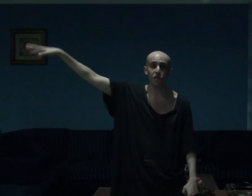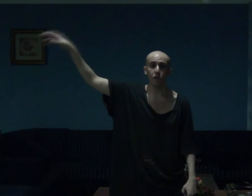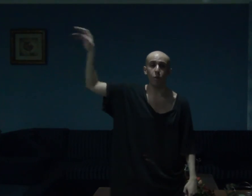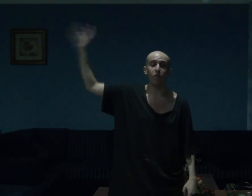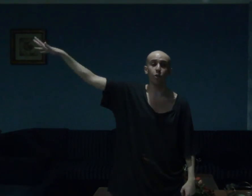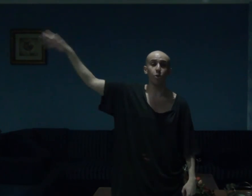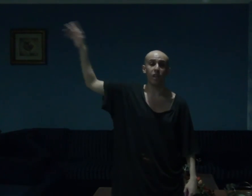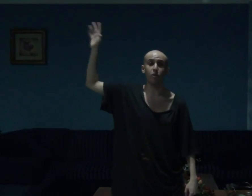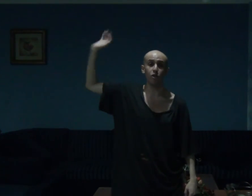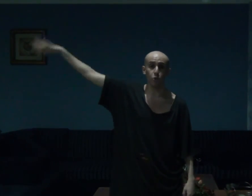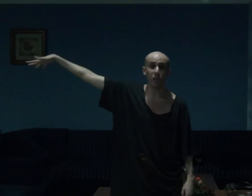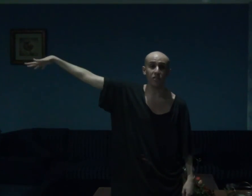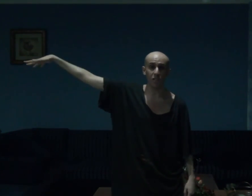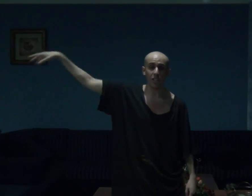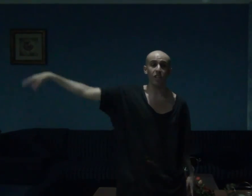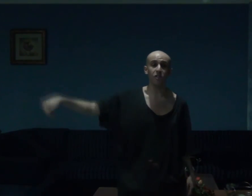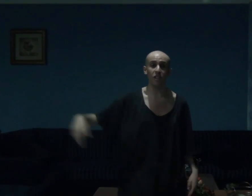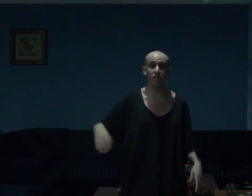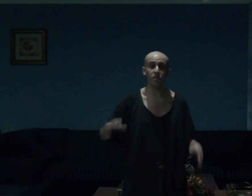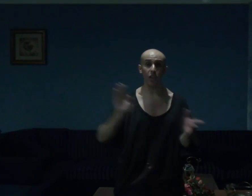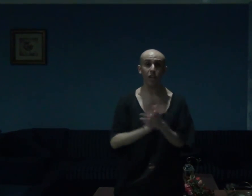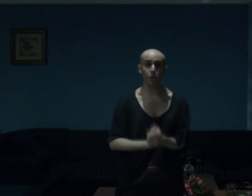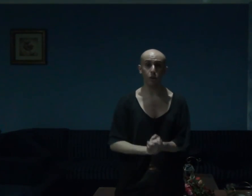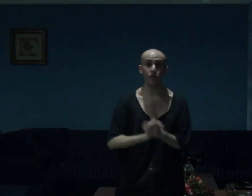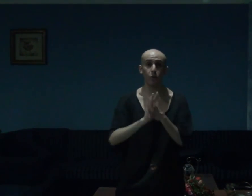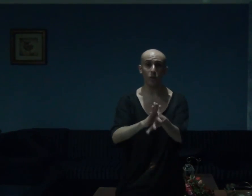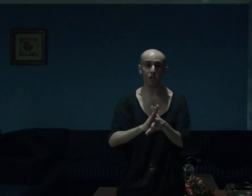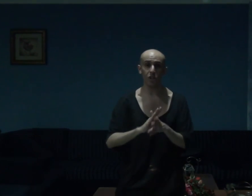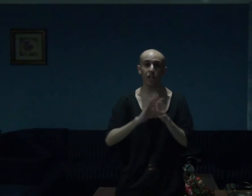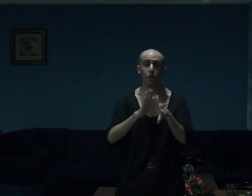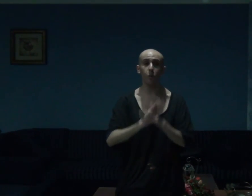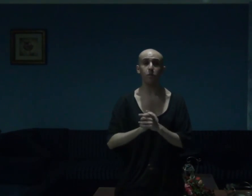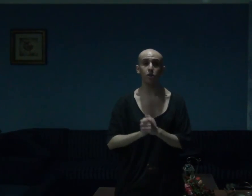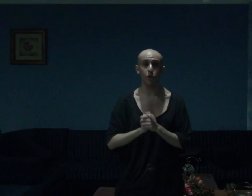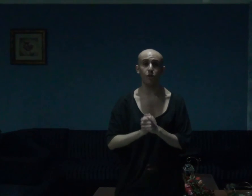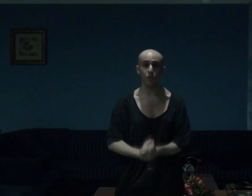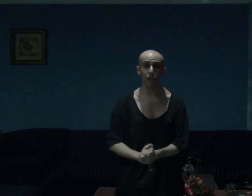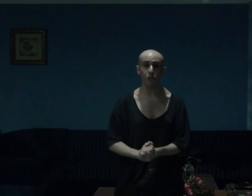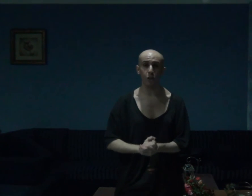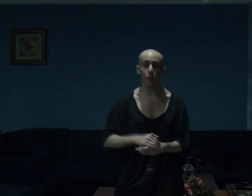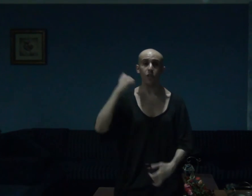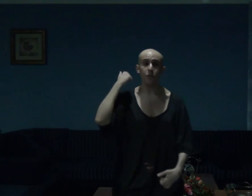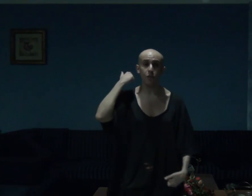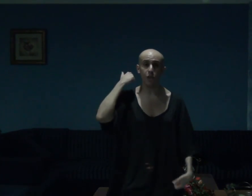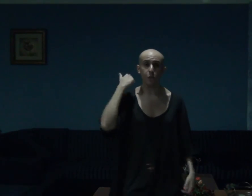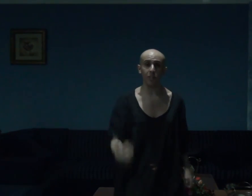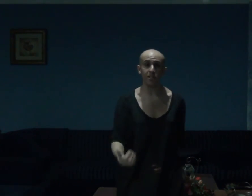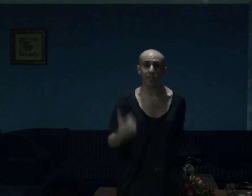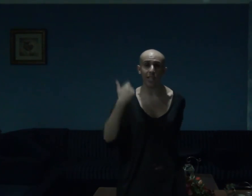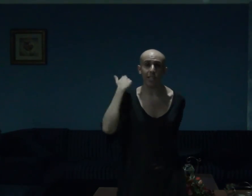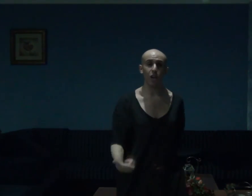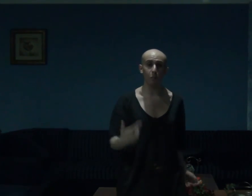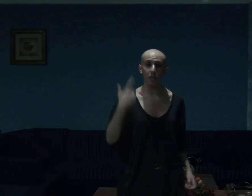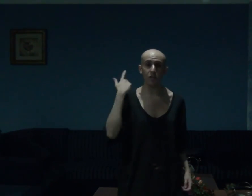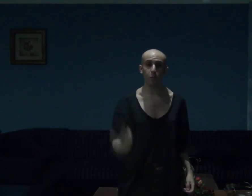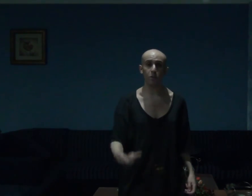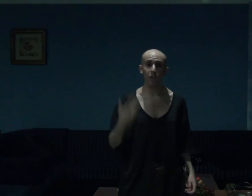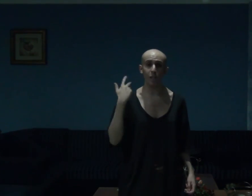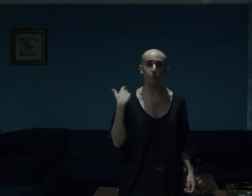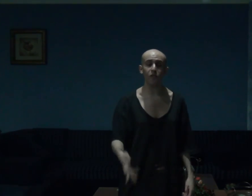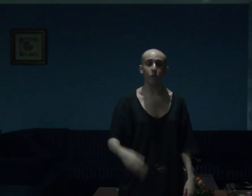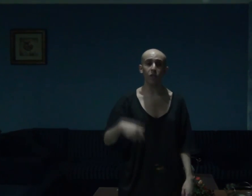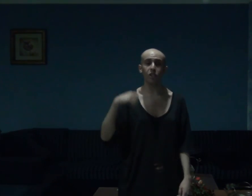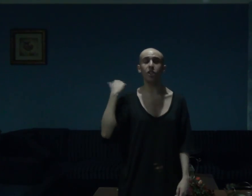TV show of 2020. It does. Thank you all for watching. Hope you enjoyed the video. If you did, please like, comment,